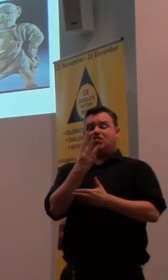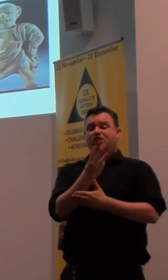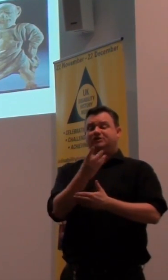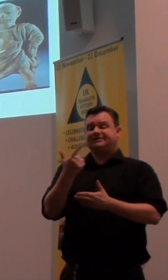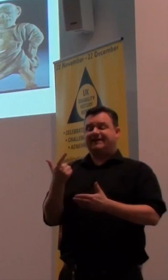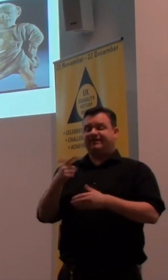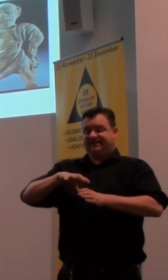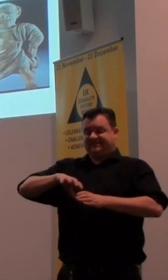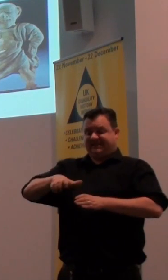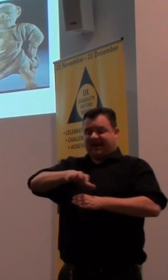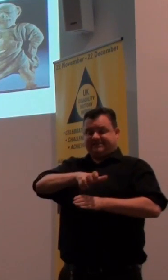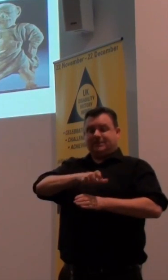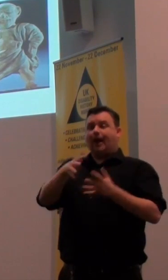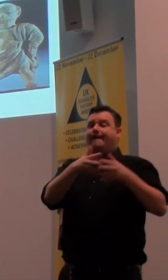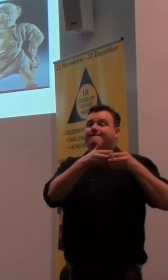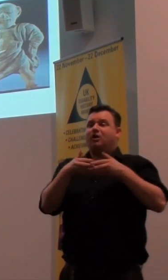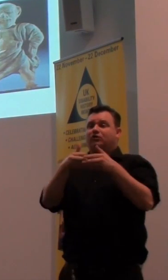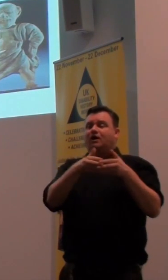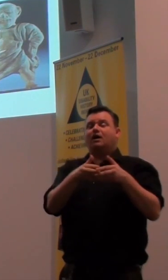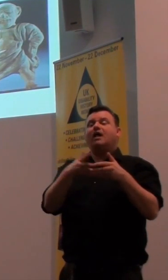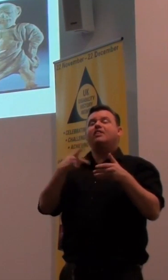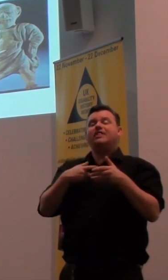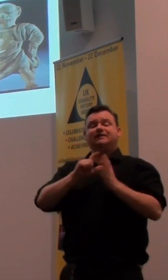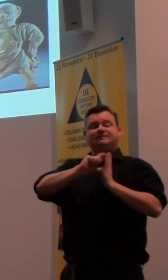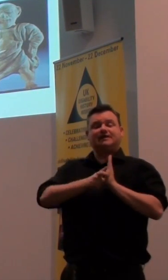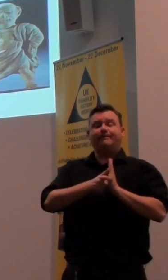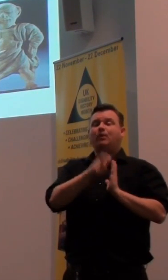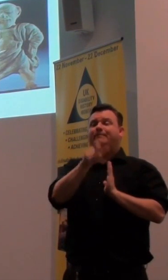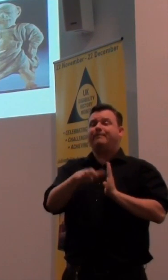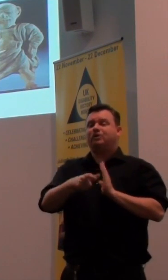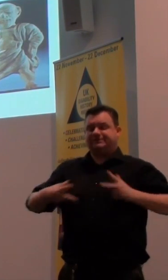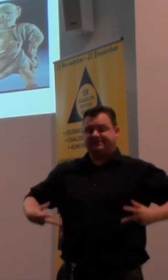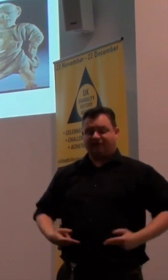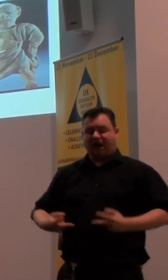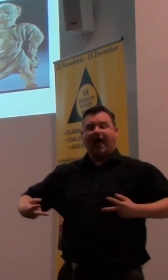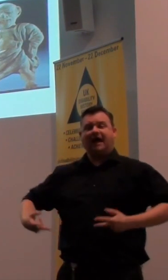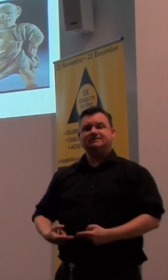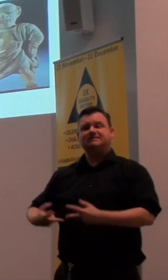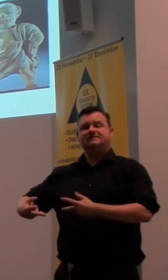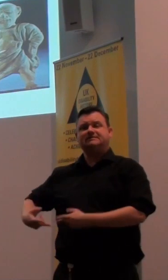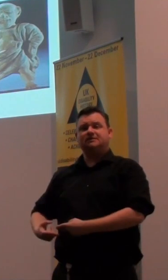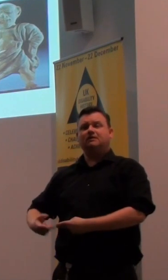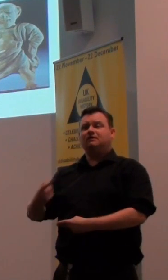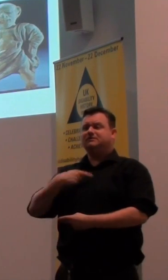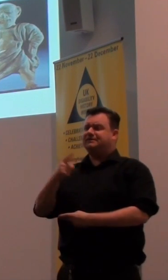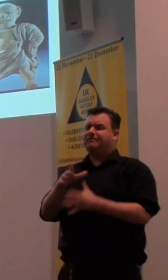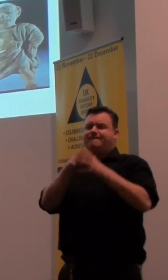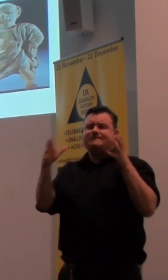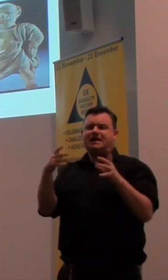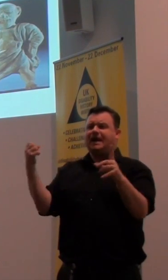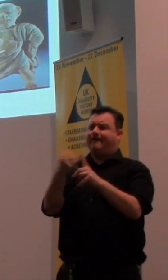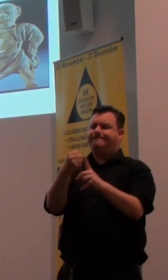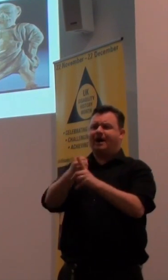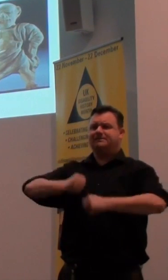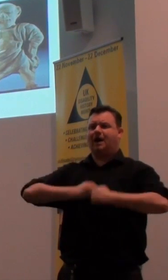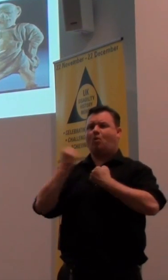States were compulsorily sterilizing disabled people. So these ideas and language has enormous impact on